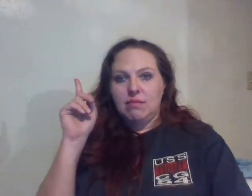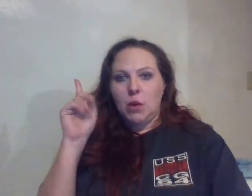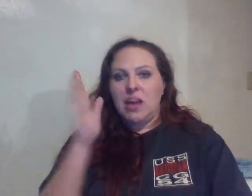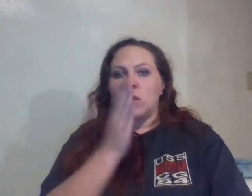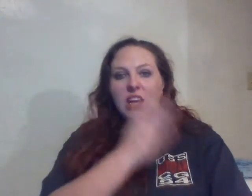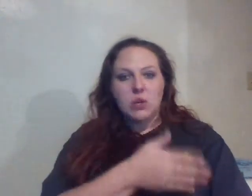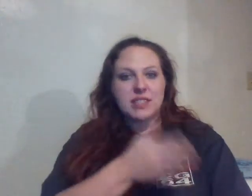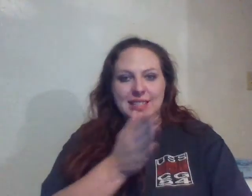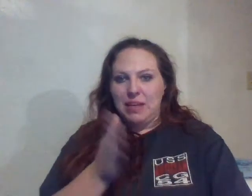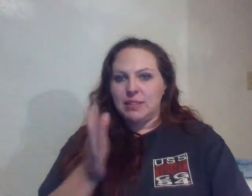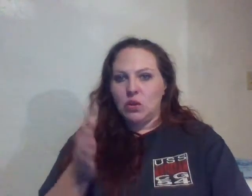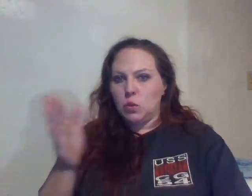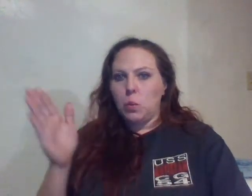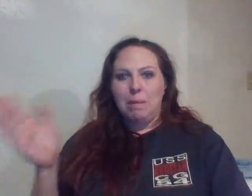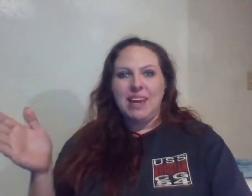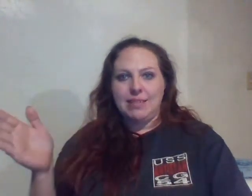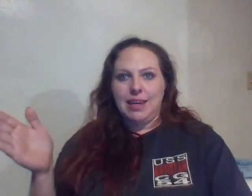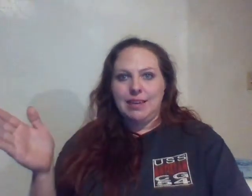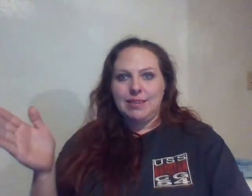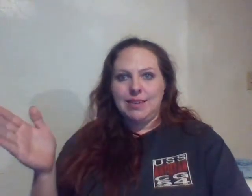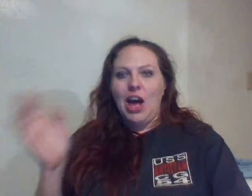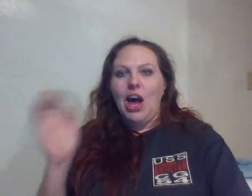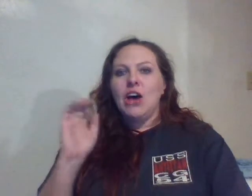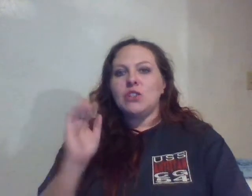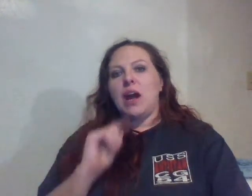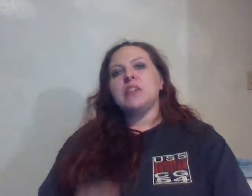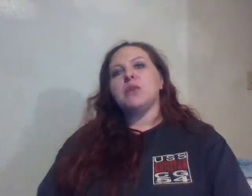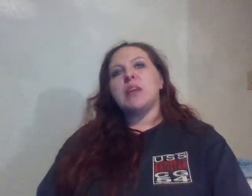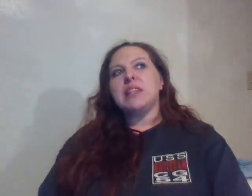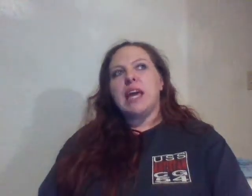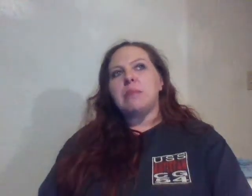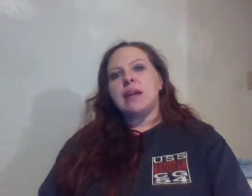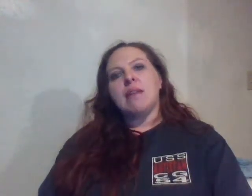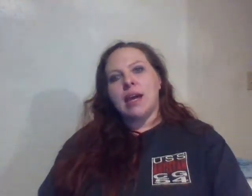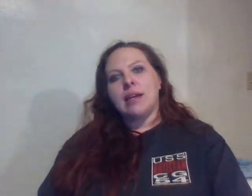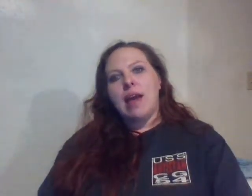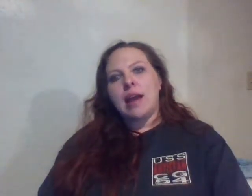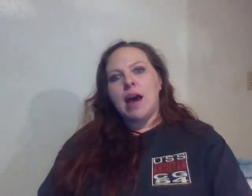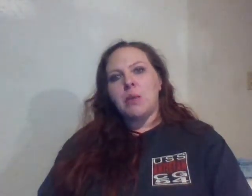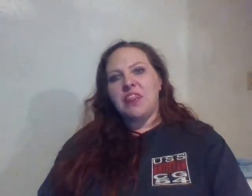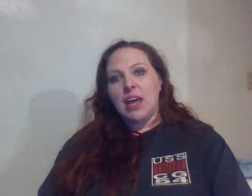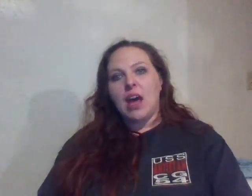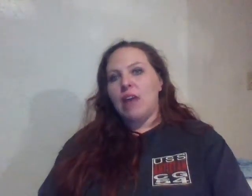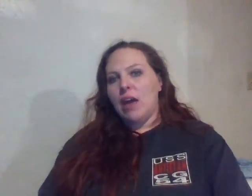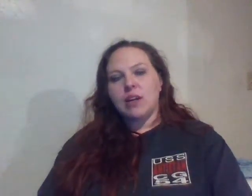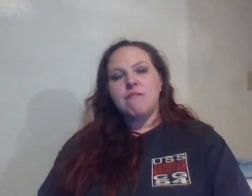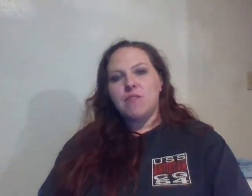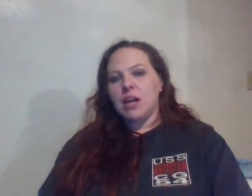Okay. So they use the same insults repeatedly. So what I would do is I would lay in bed at night and I would think of every fucked